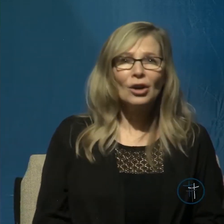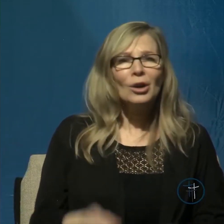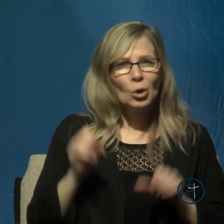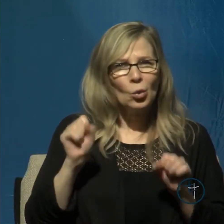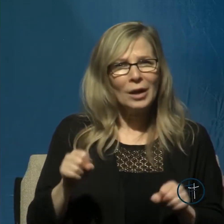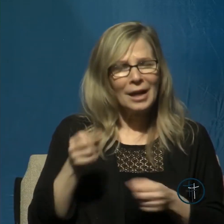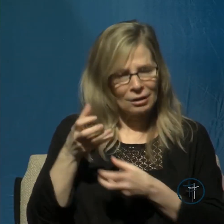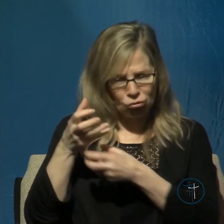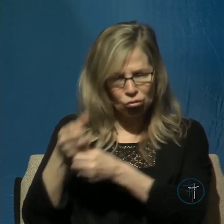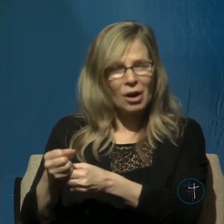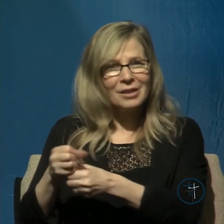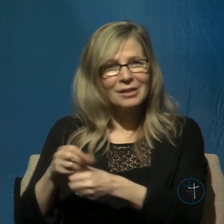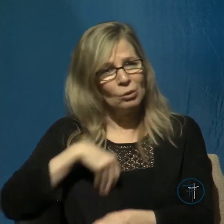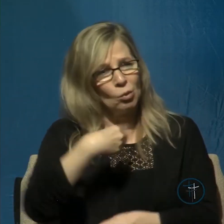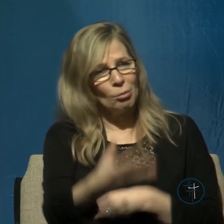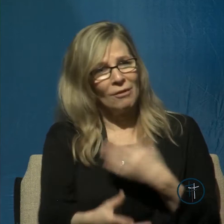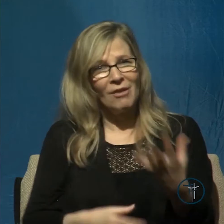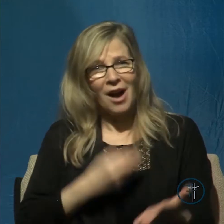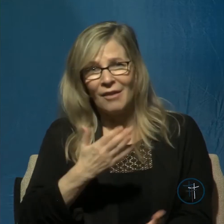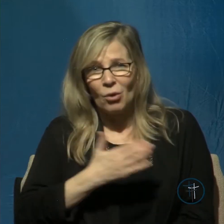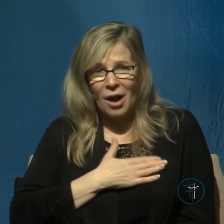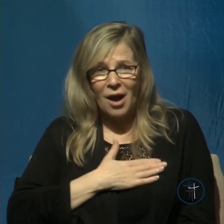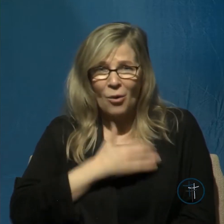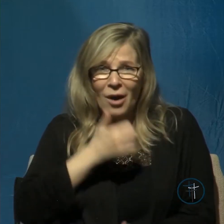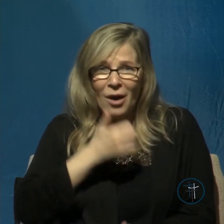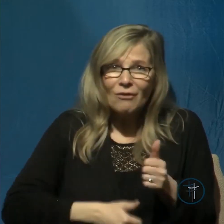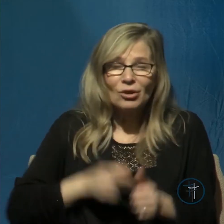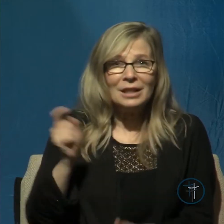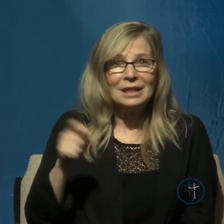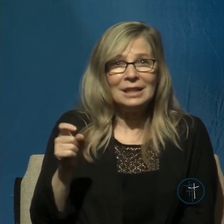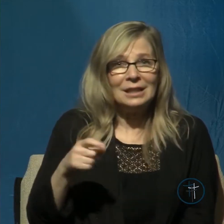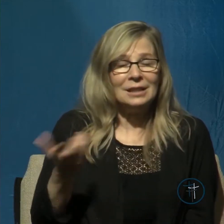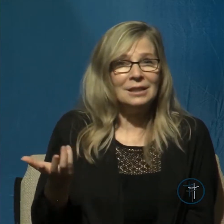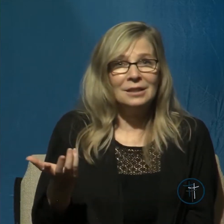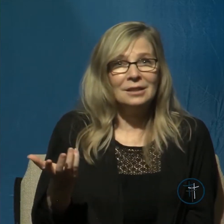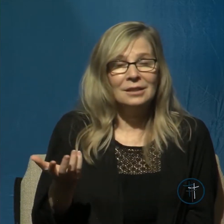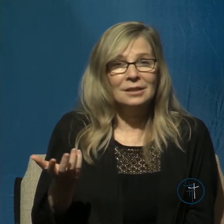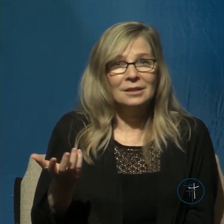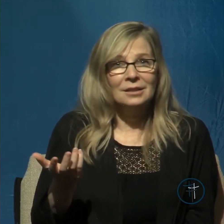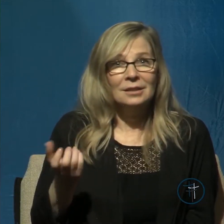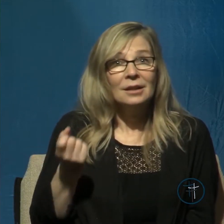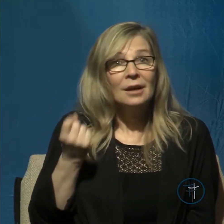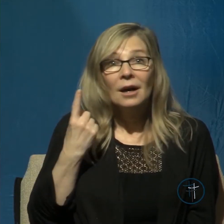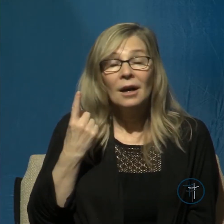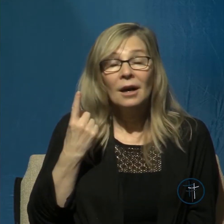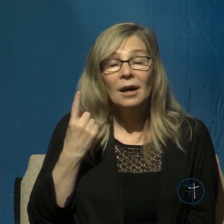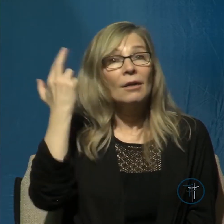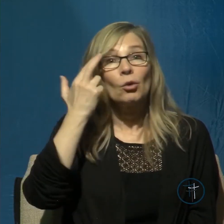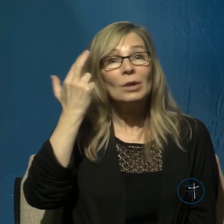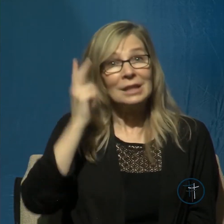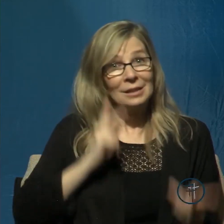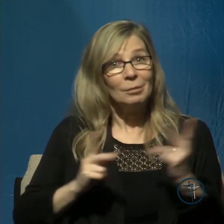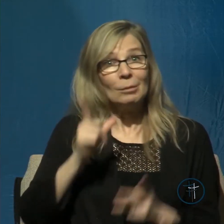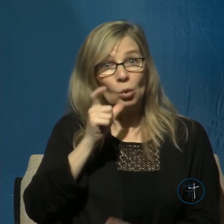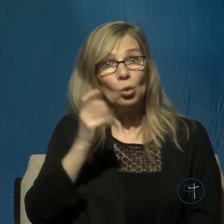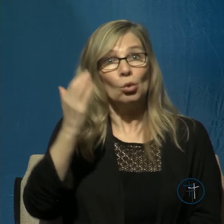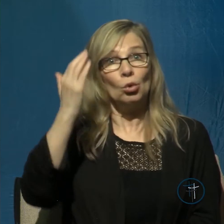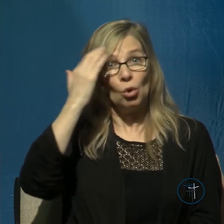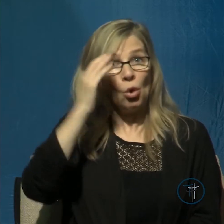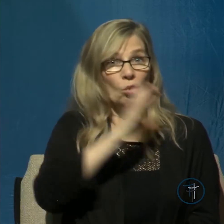provide for our every need. See folks, the reason those who know Christ should never fear anyone